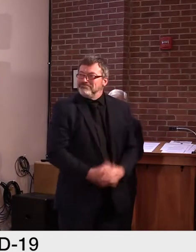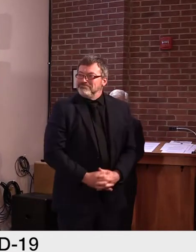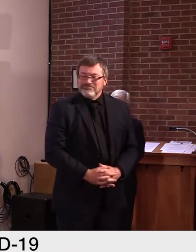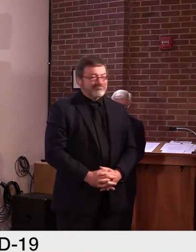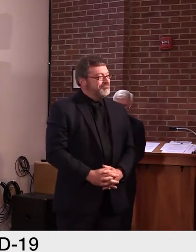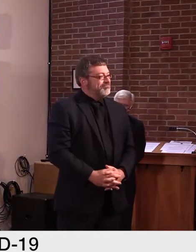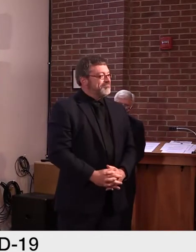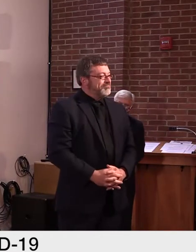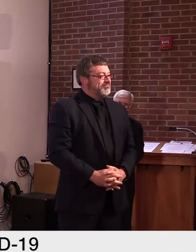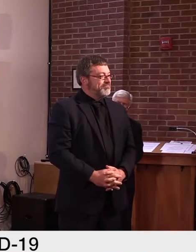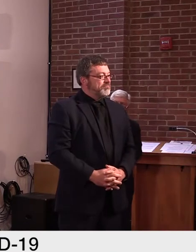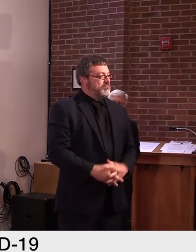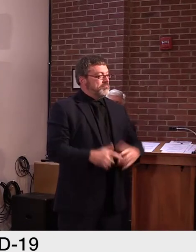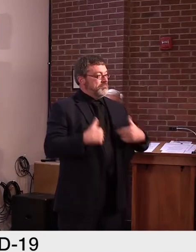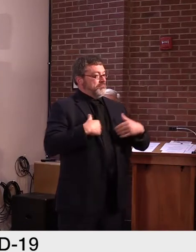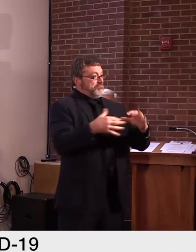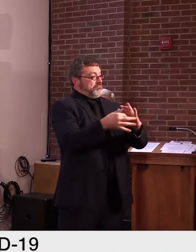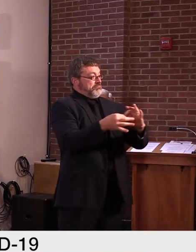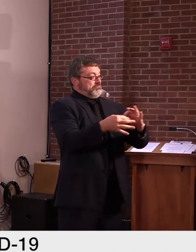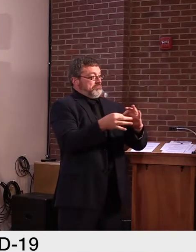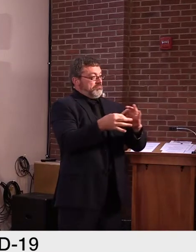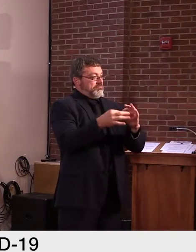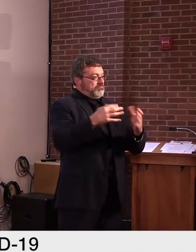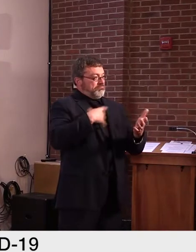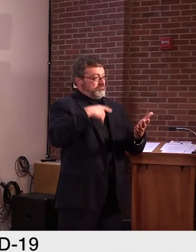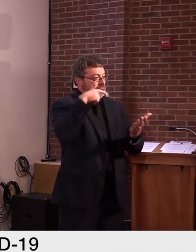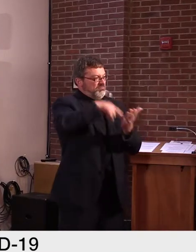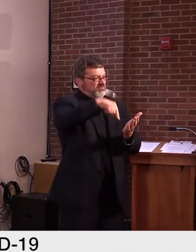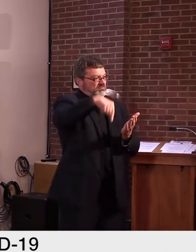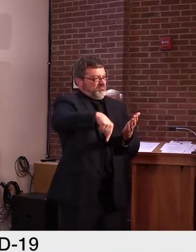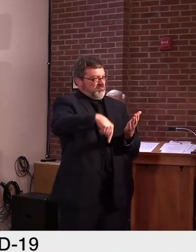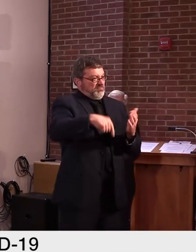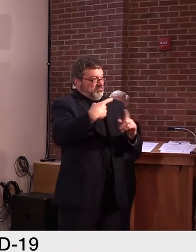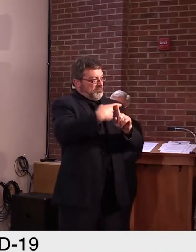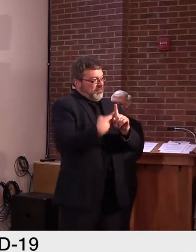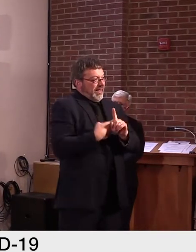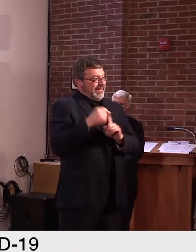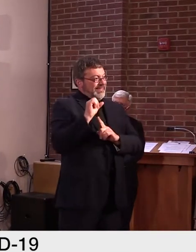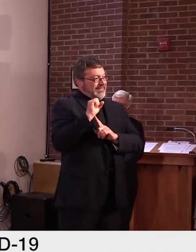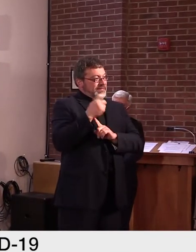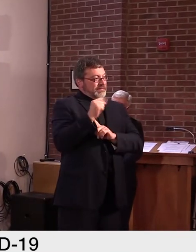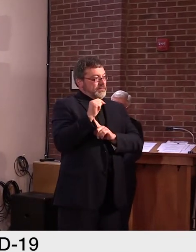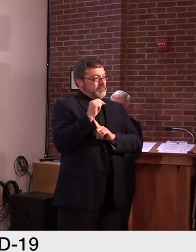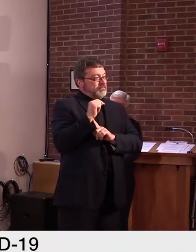I want to begin by recognizing that September is Public Health Lab Appreciation Month.